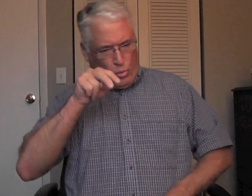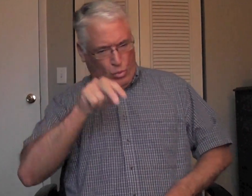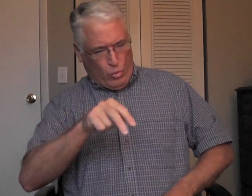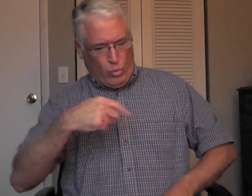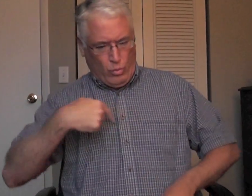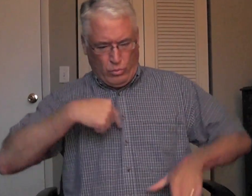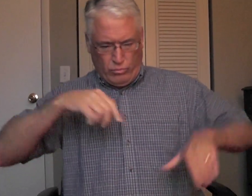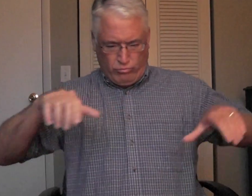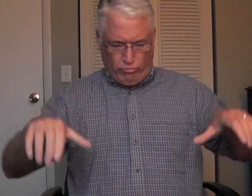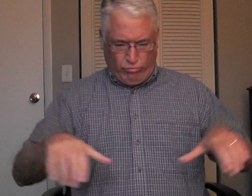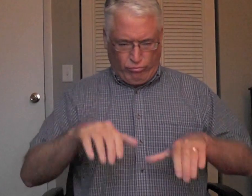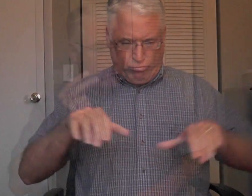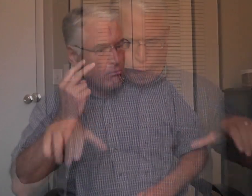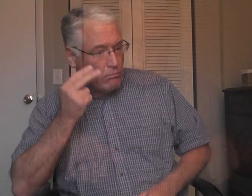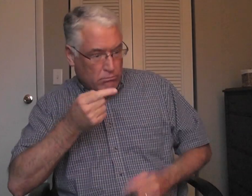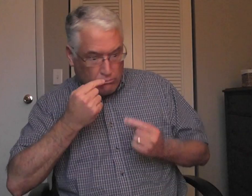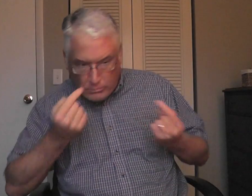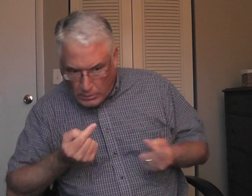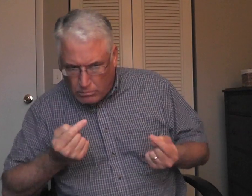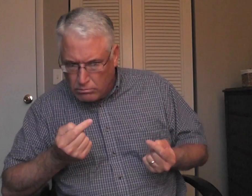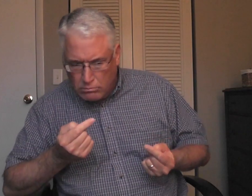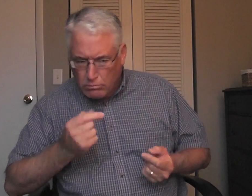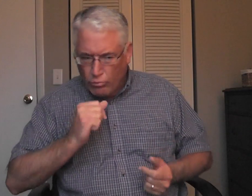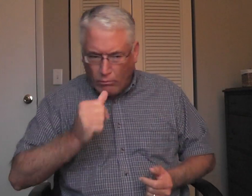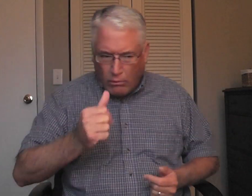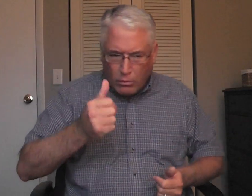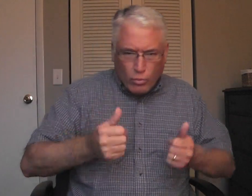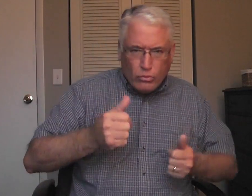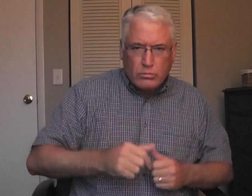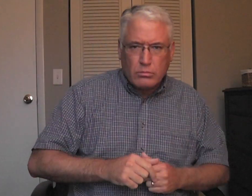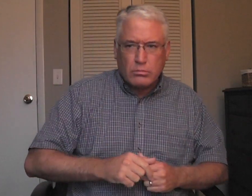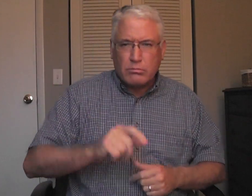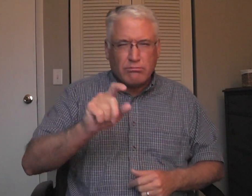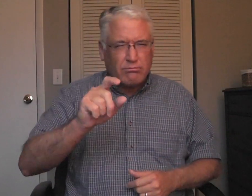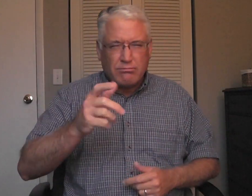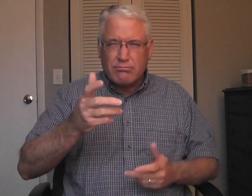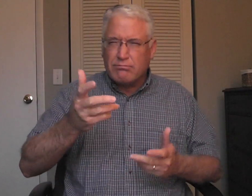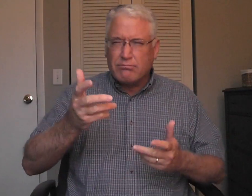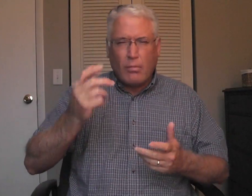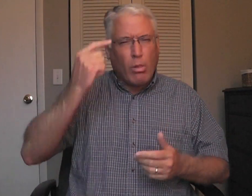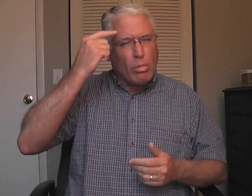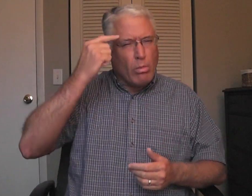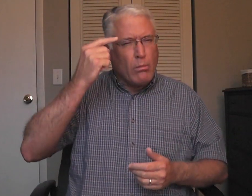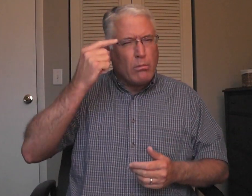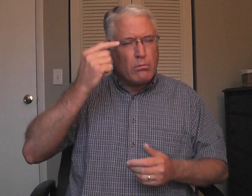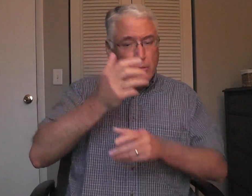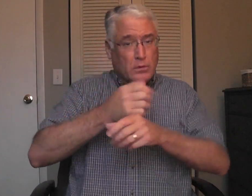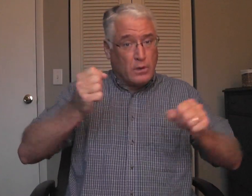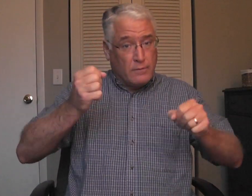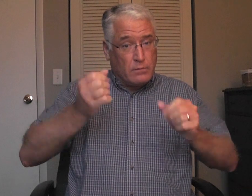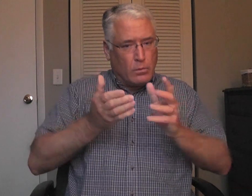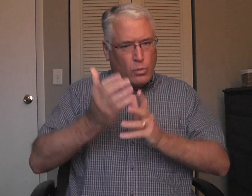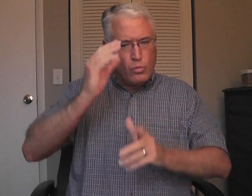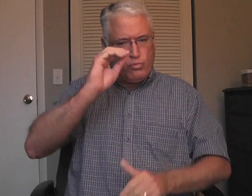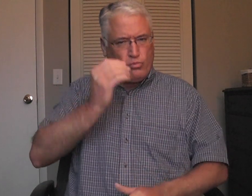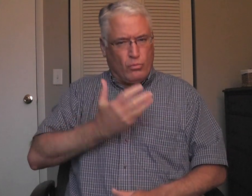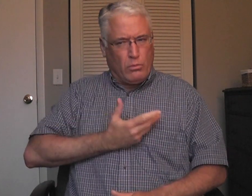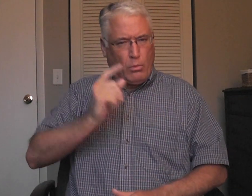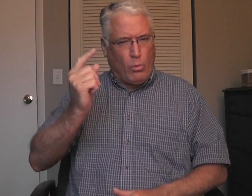God's judging what we're doing? Our sins? Which is it? Because, well, I thought that salvation